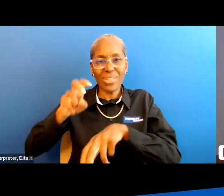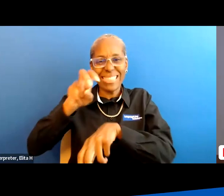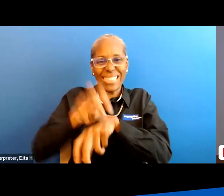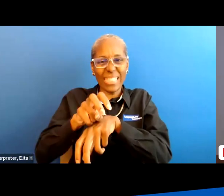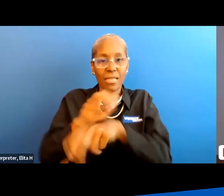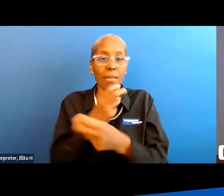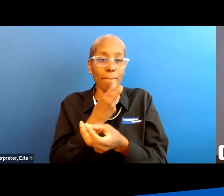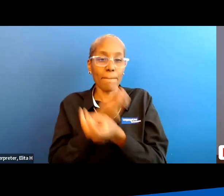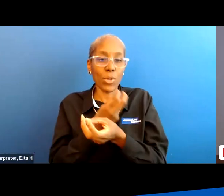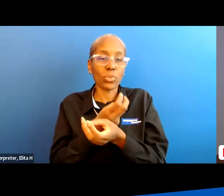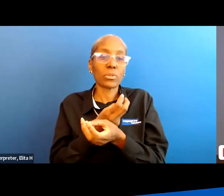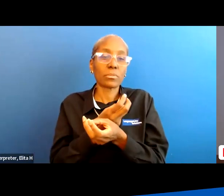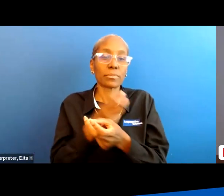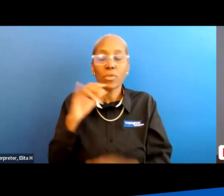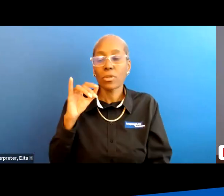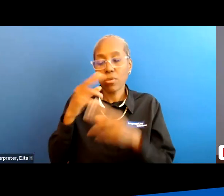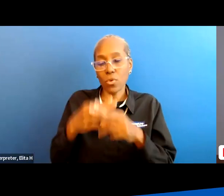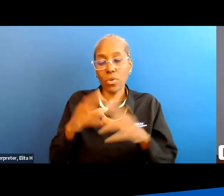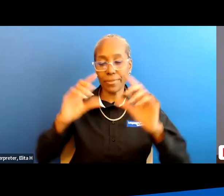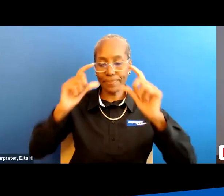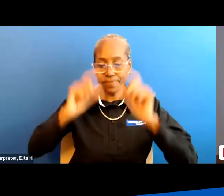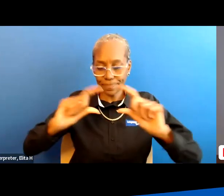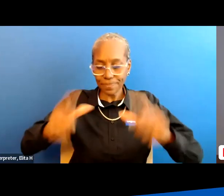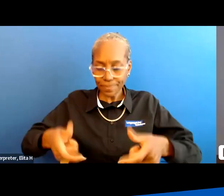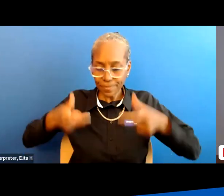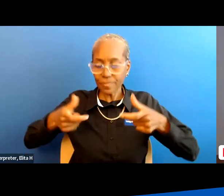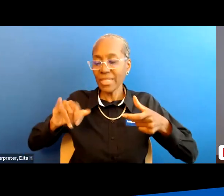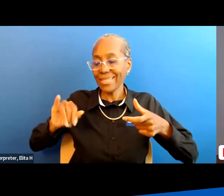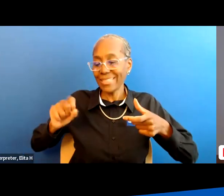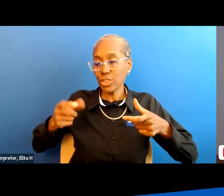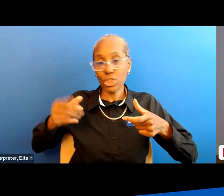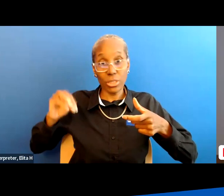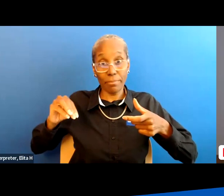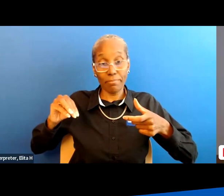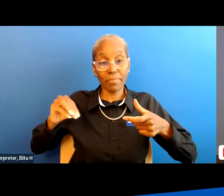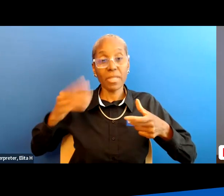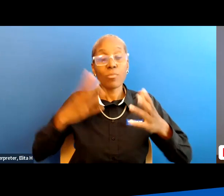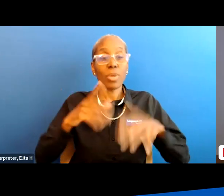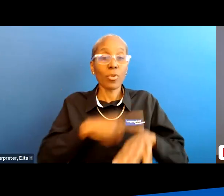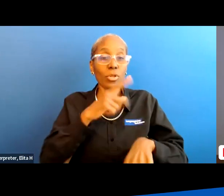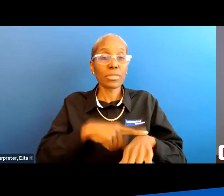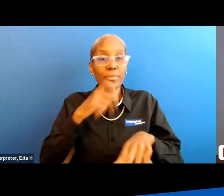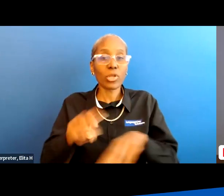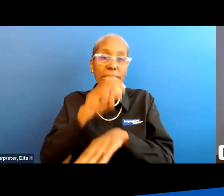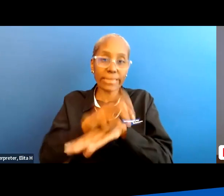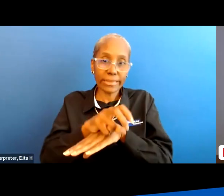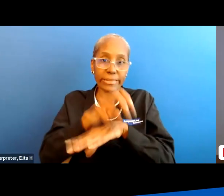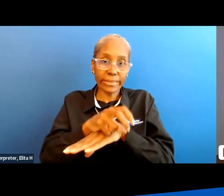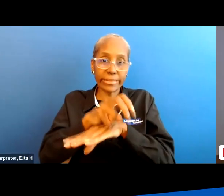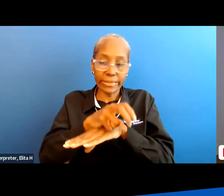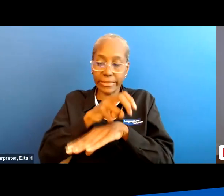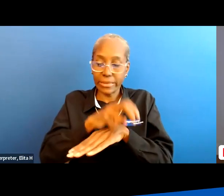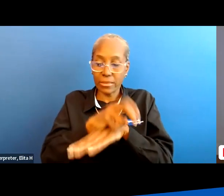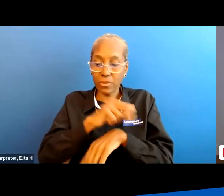on the ischium so if it's taking a long time to heal it's probably because he's continuing to sit on it